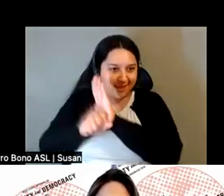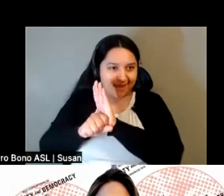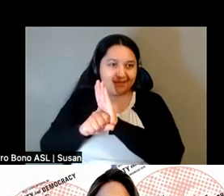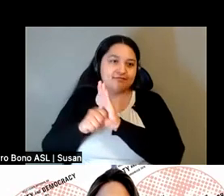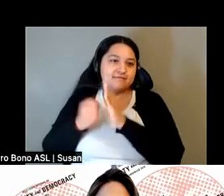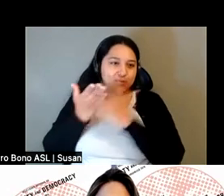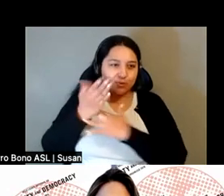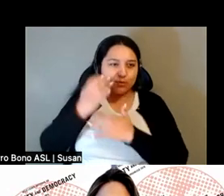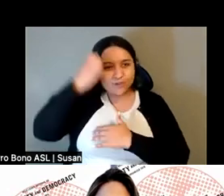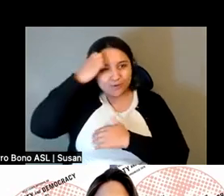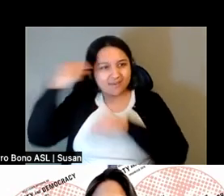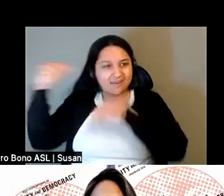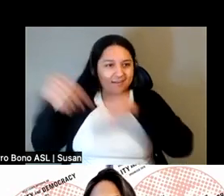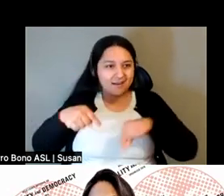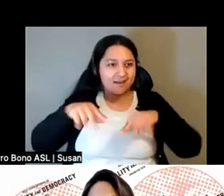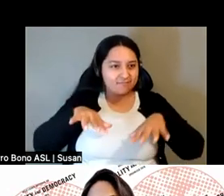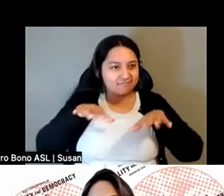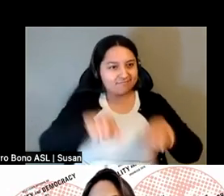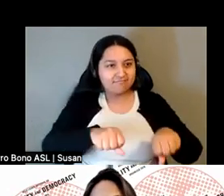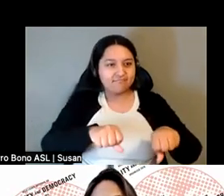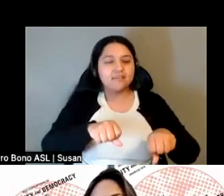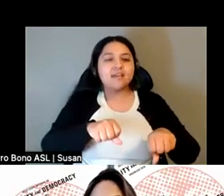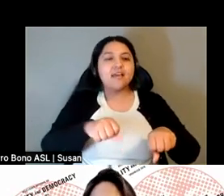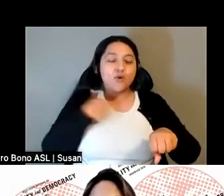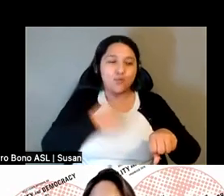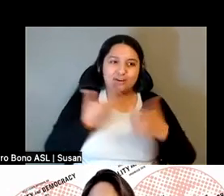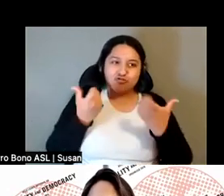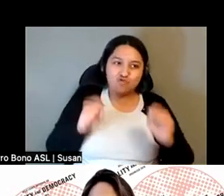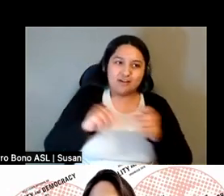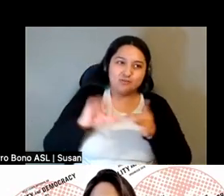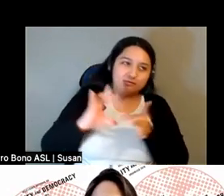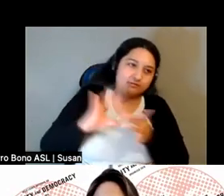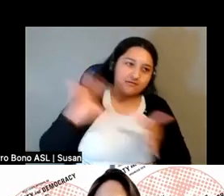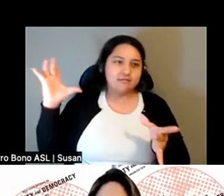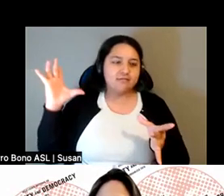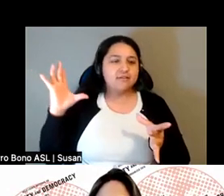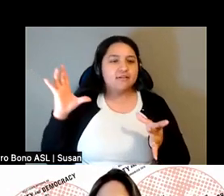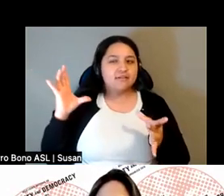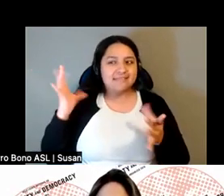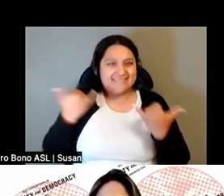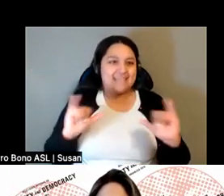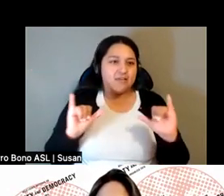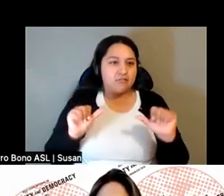and that we are, you know, trying to work our way out of in many respects still to this day.